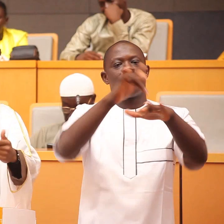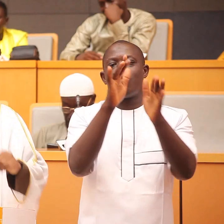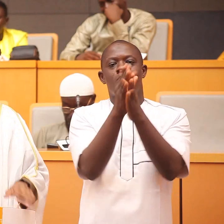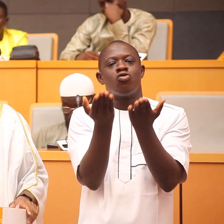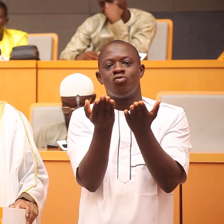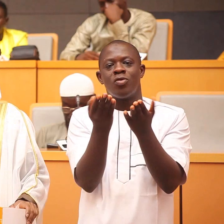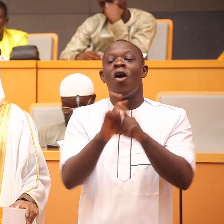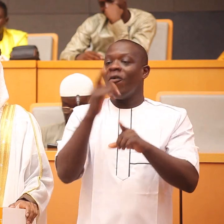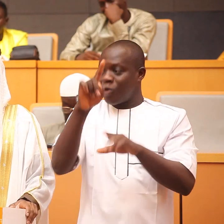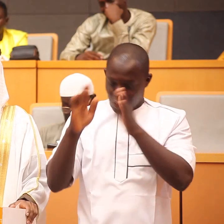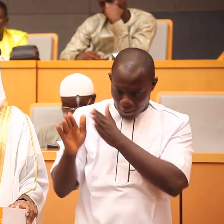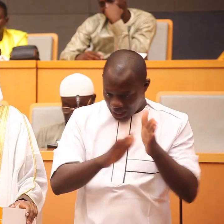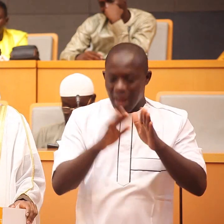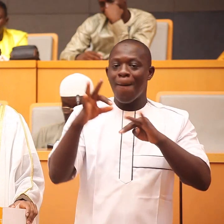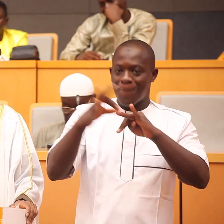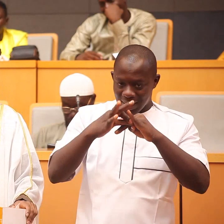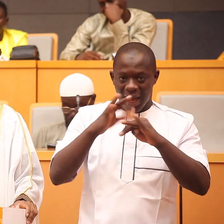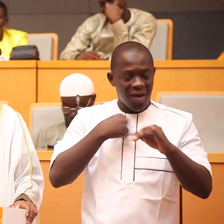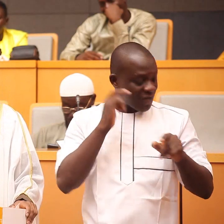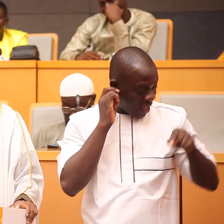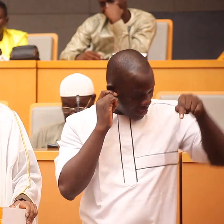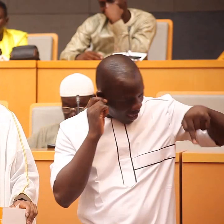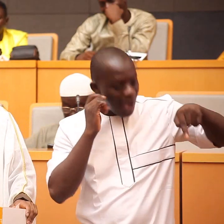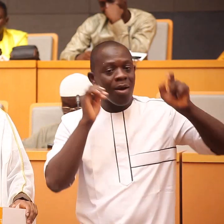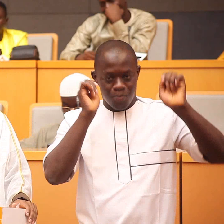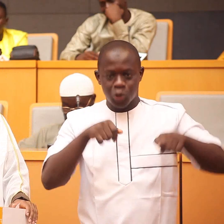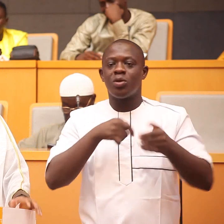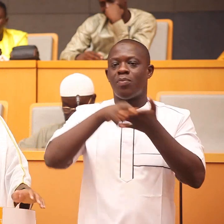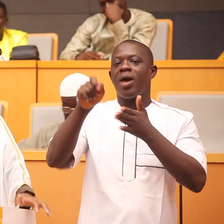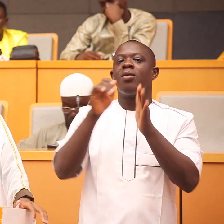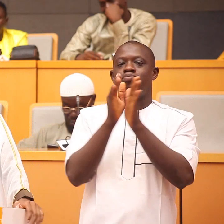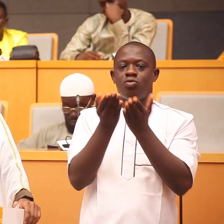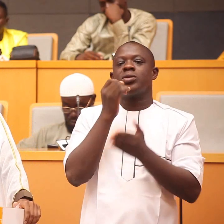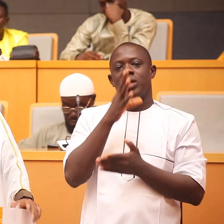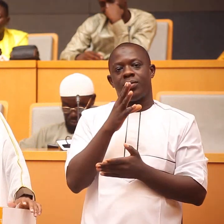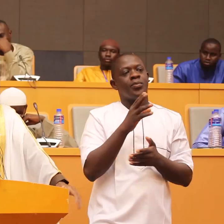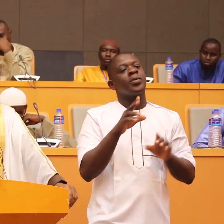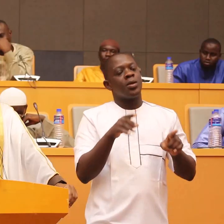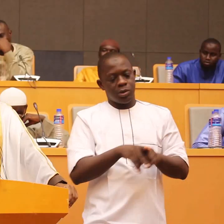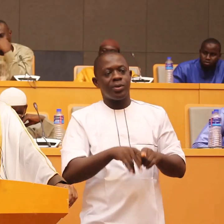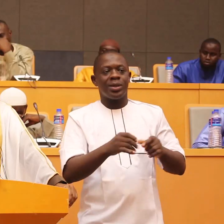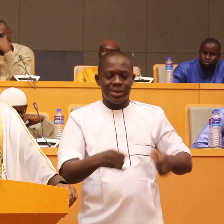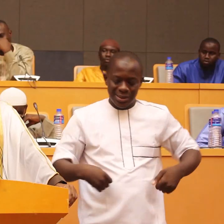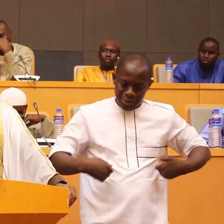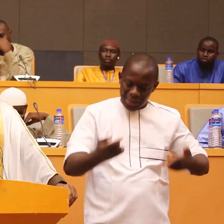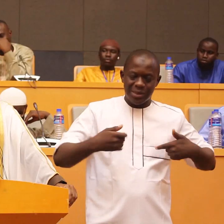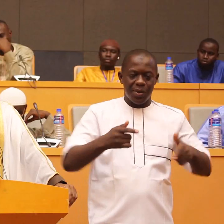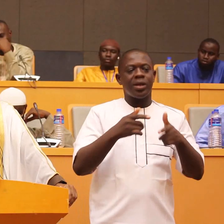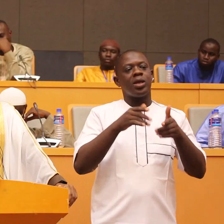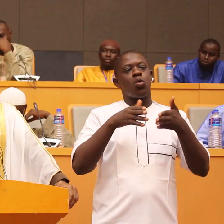fact it's very important to spend in the path of Allah subhanahu wa ta'ala